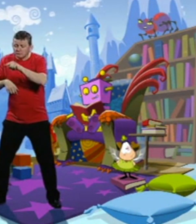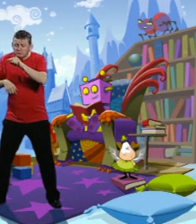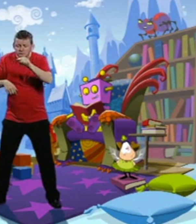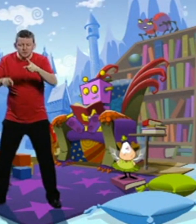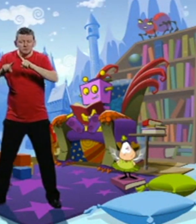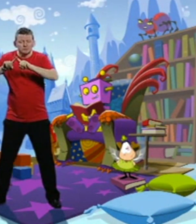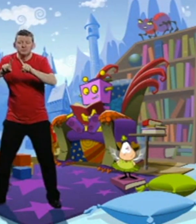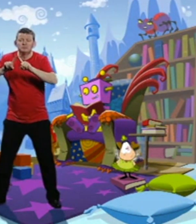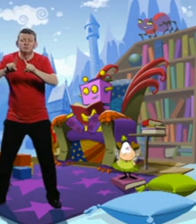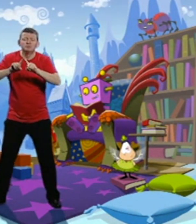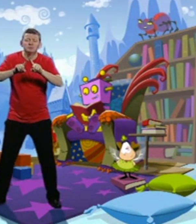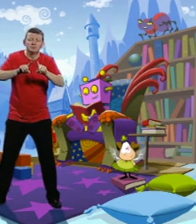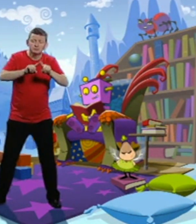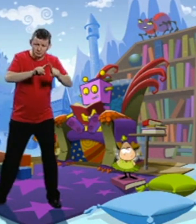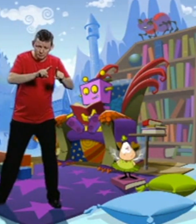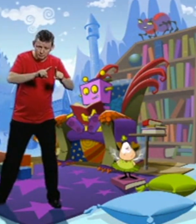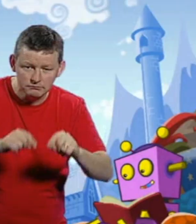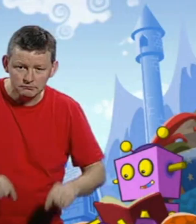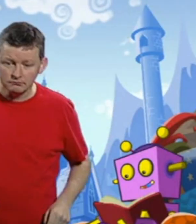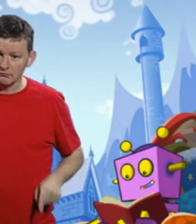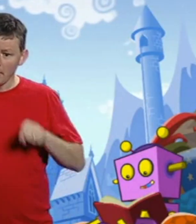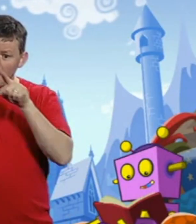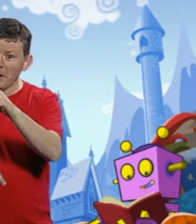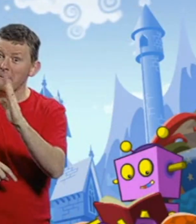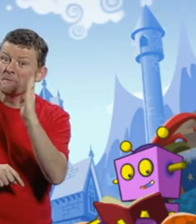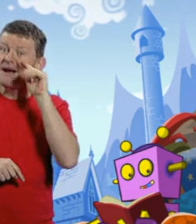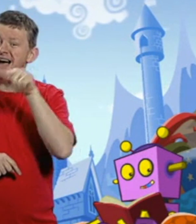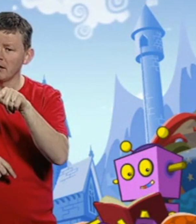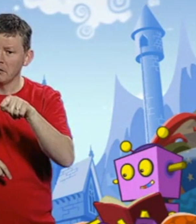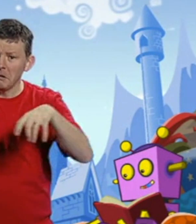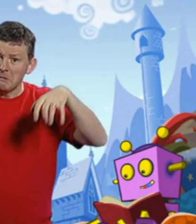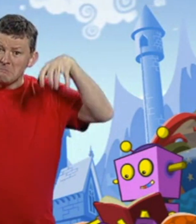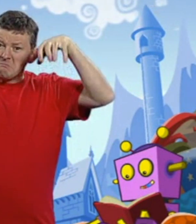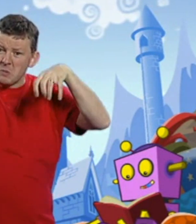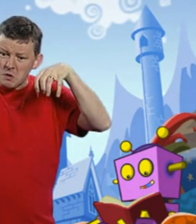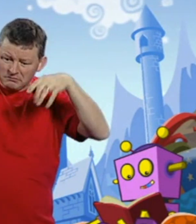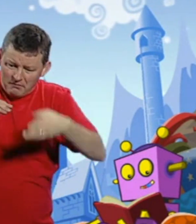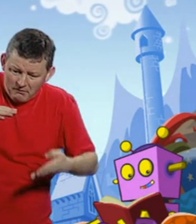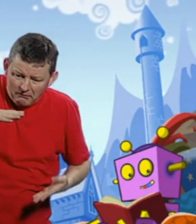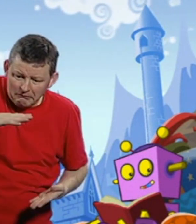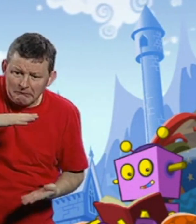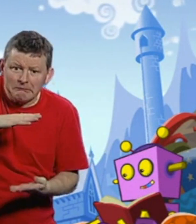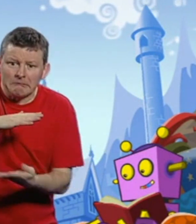There are different kinds of monsters, but what happens if it's an under your bed monster?